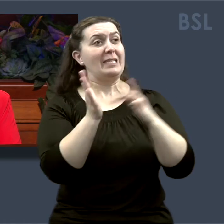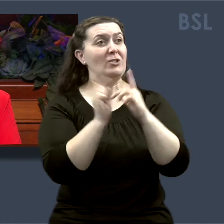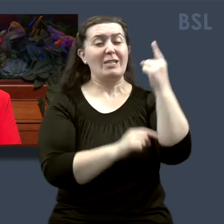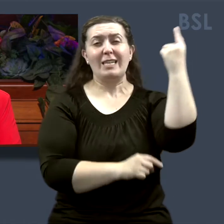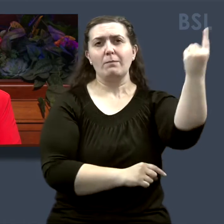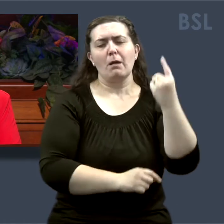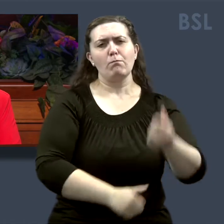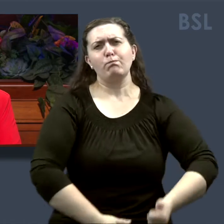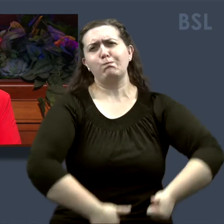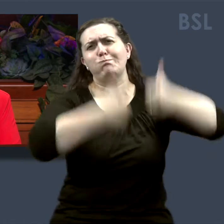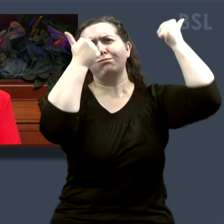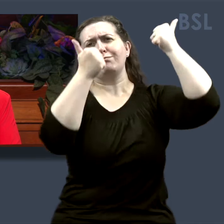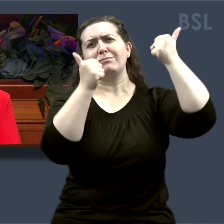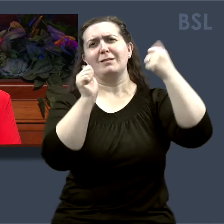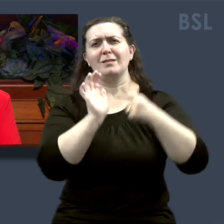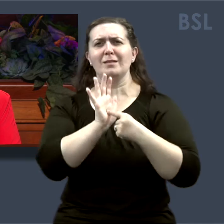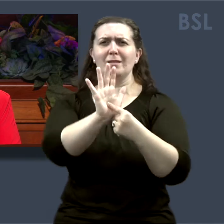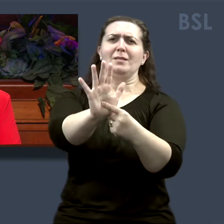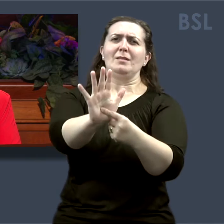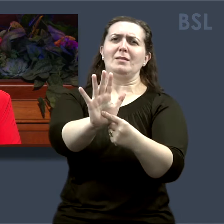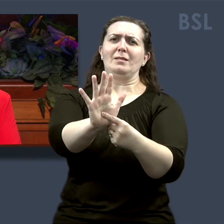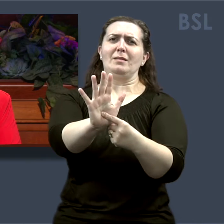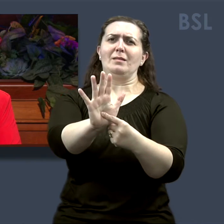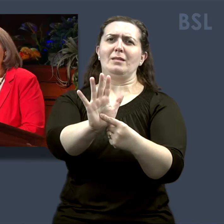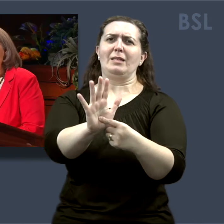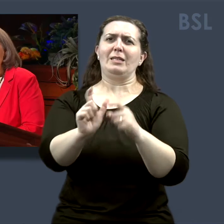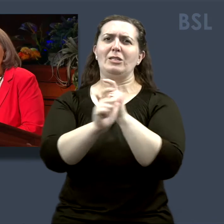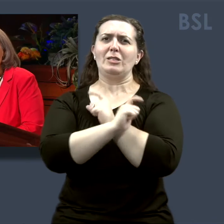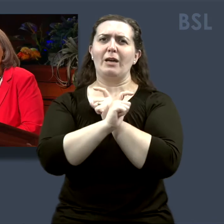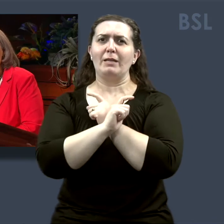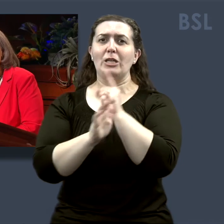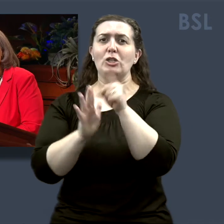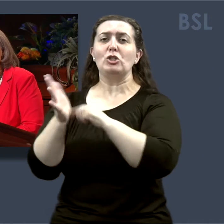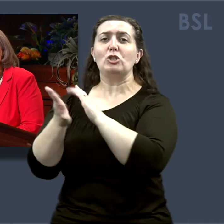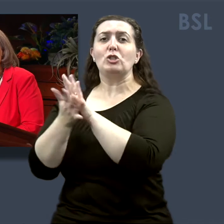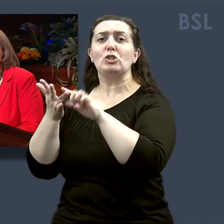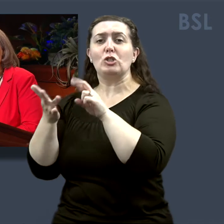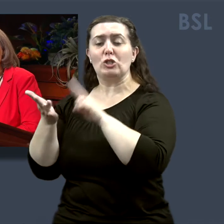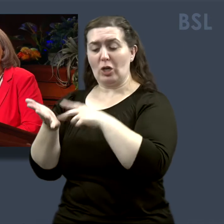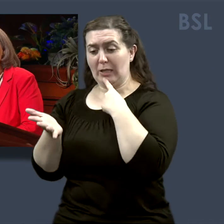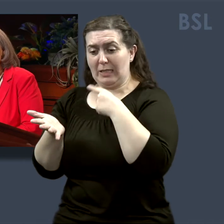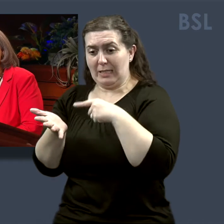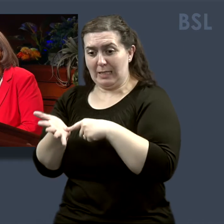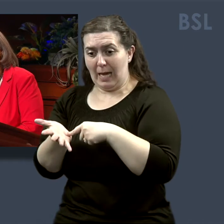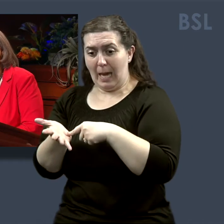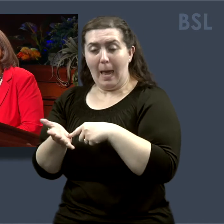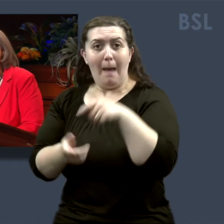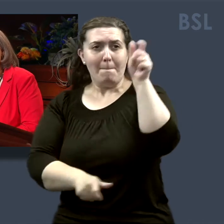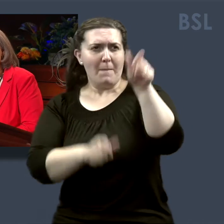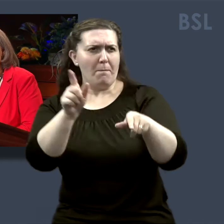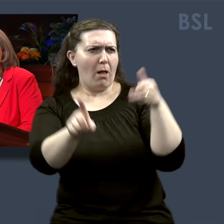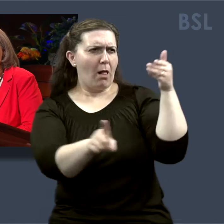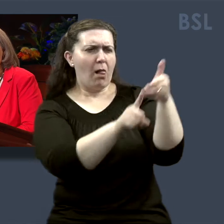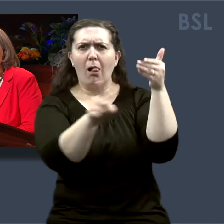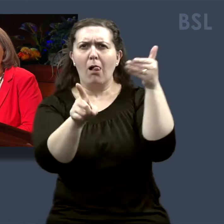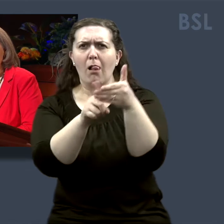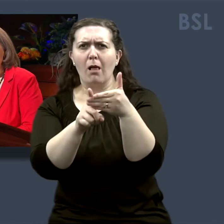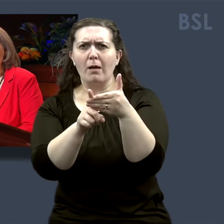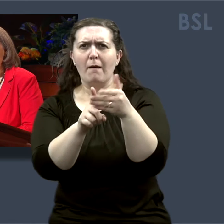Savior exemplified that love. In John we read, By this shall all men know that ye are my